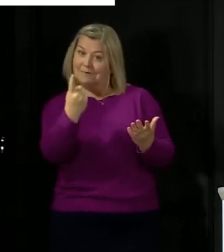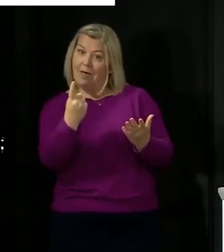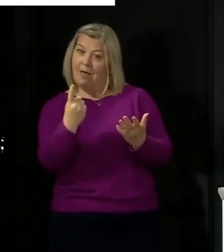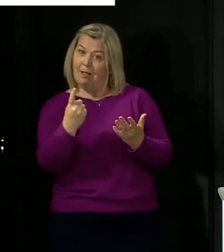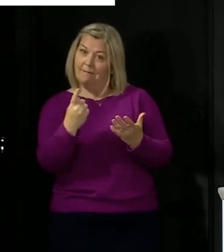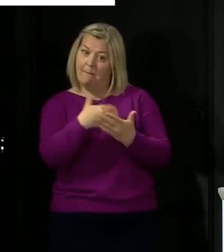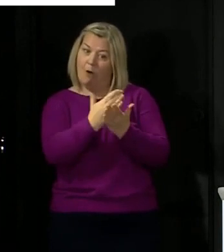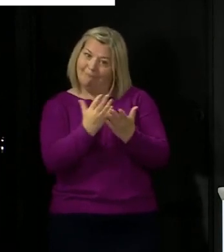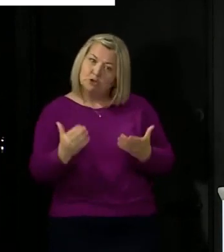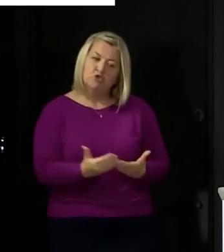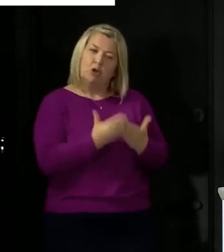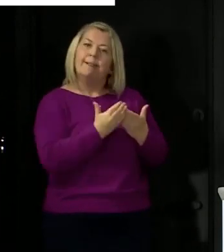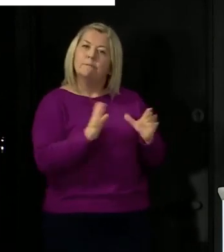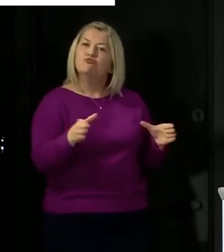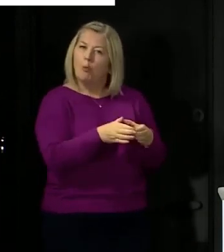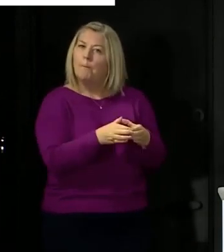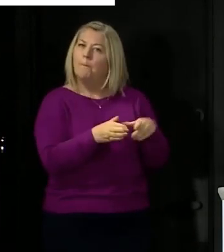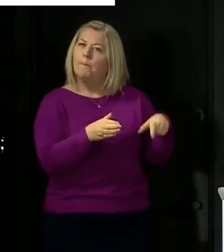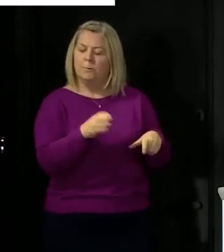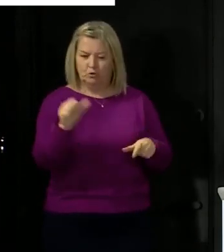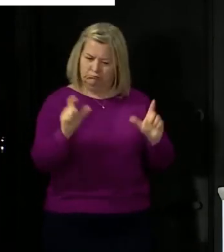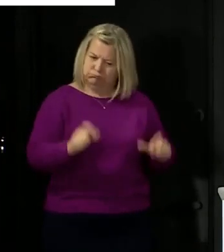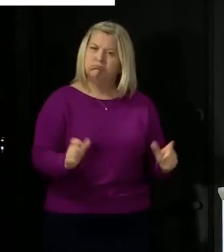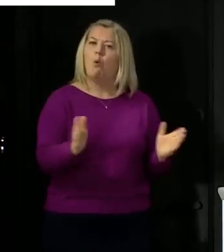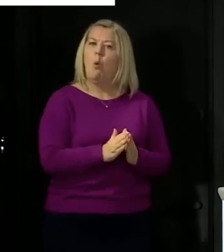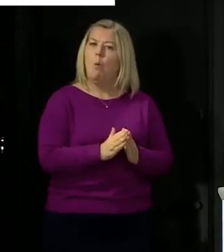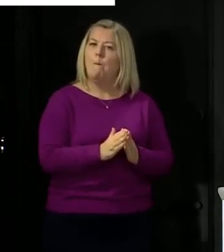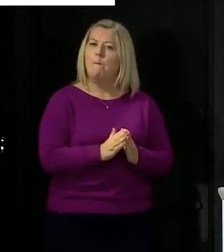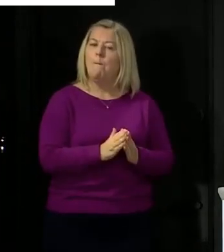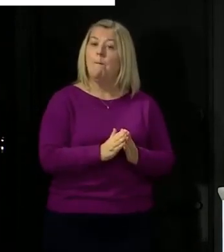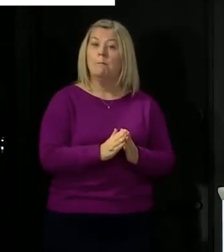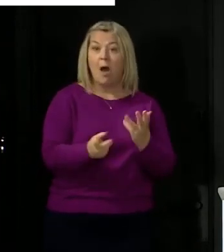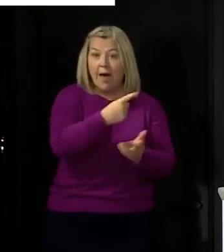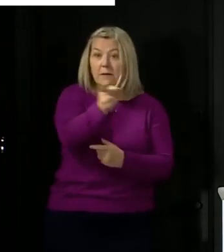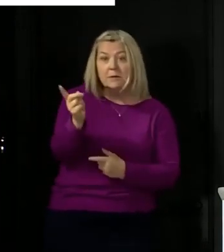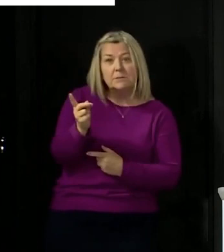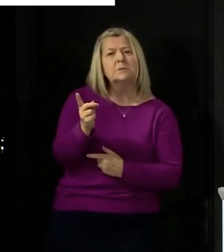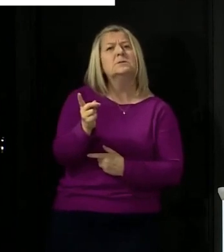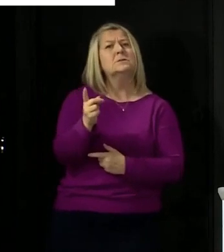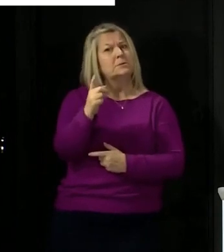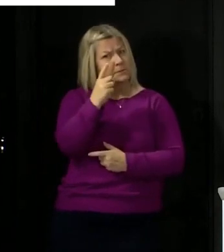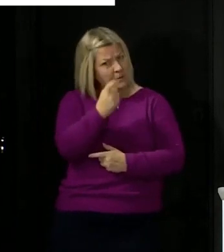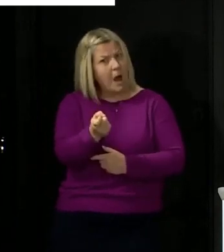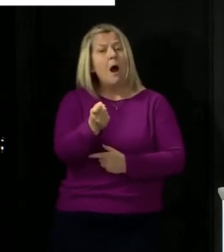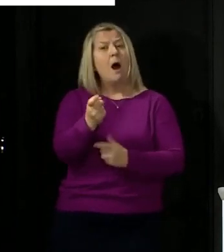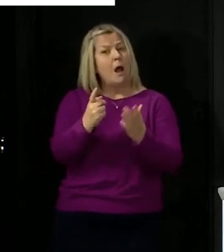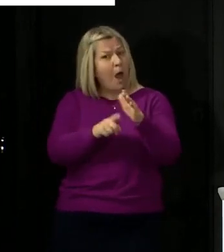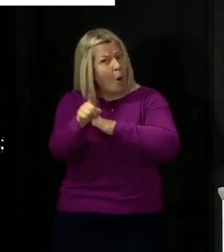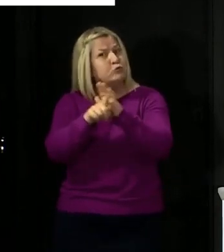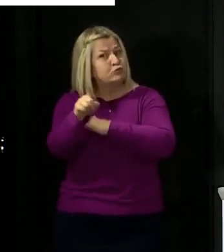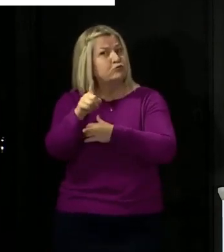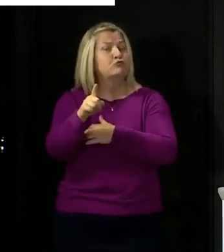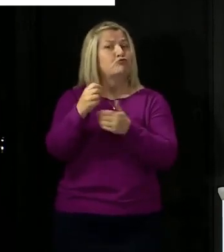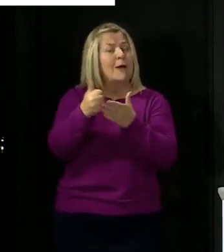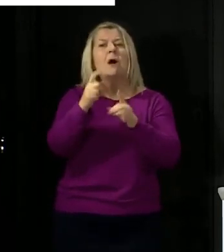these cases, you should still stay at home completely. For everybody else, you still need to stay relatively close to your own home